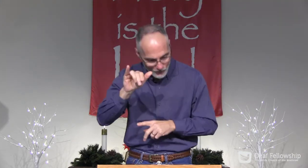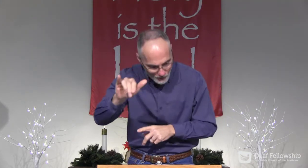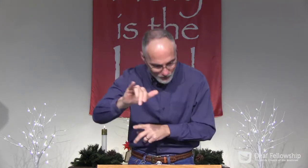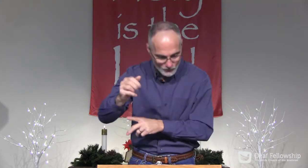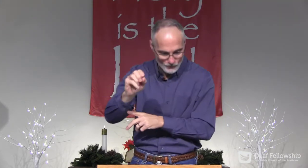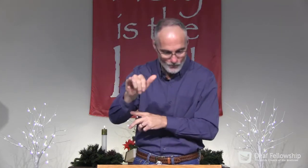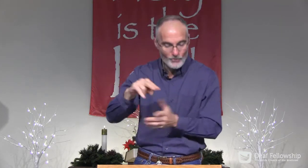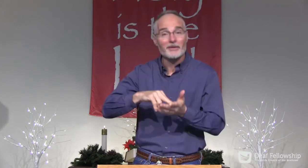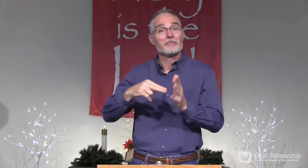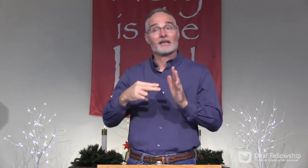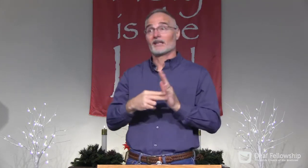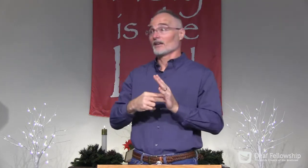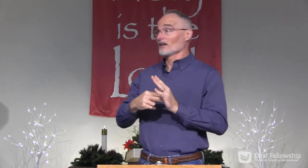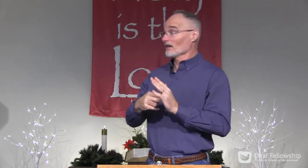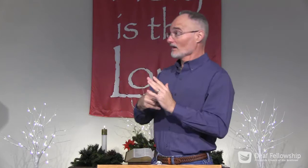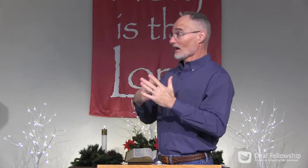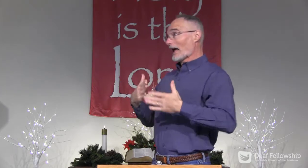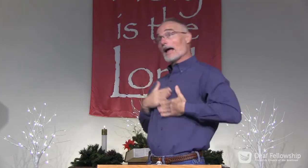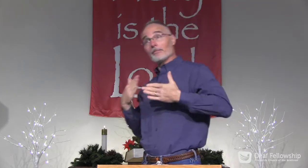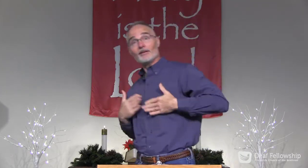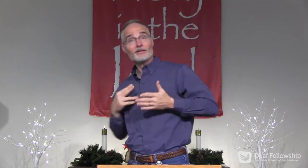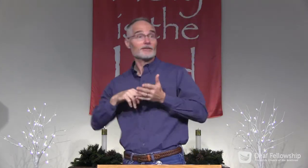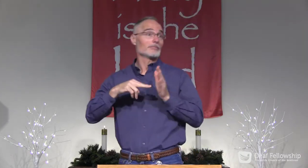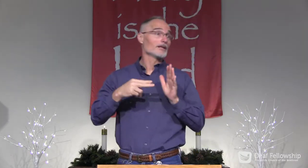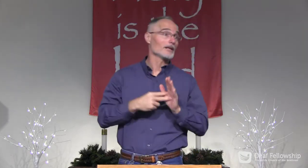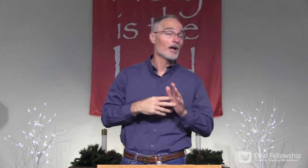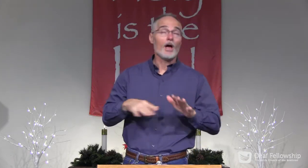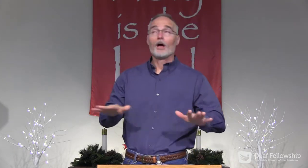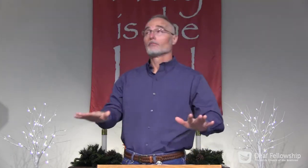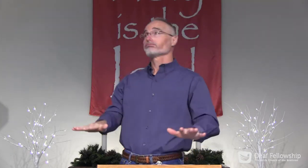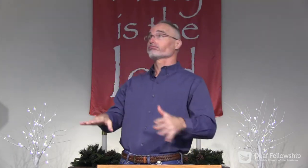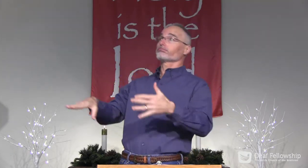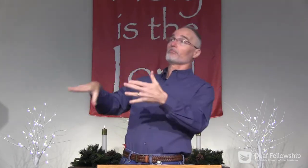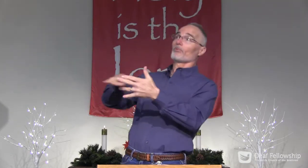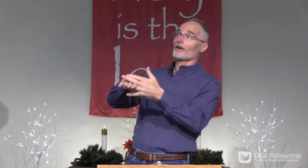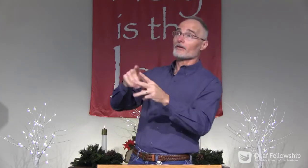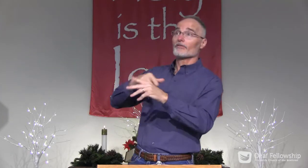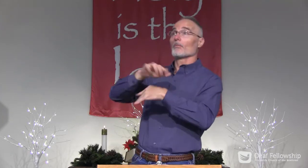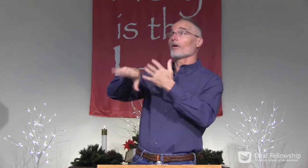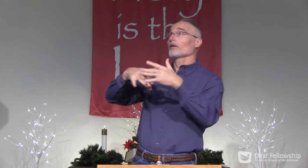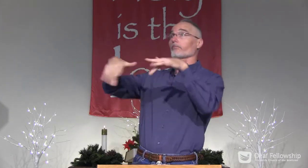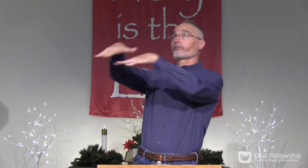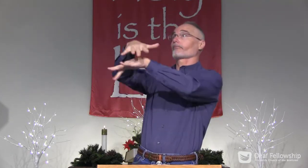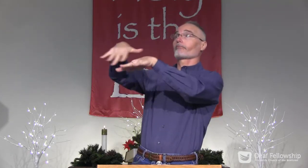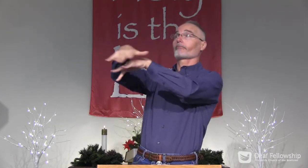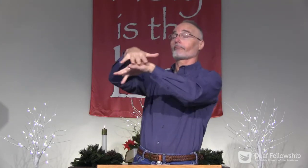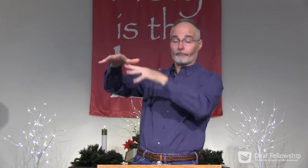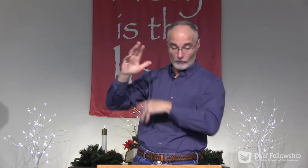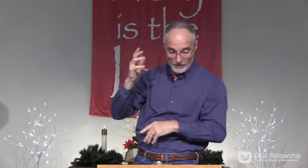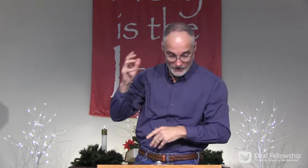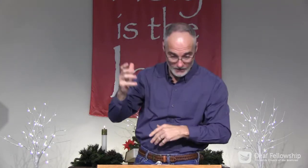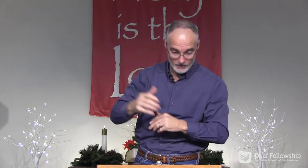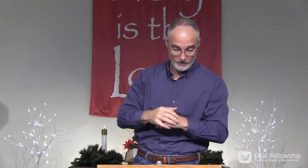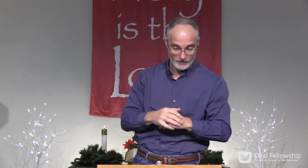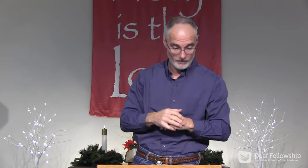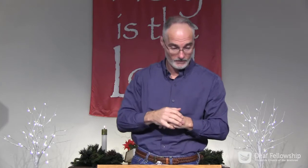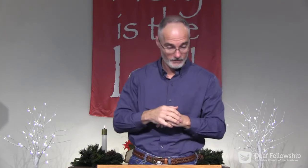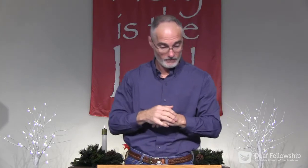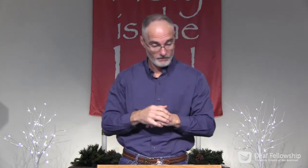eternal joy, eternal joy. It's not happiness and just a break from all